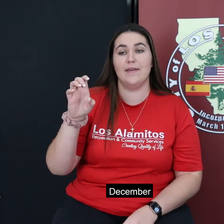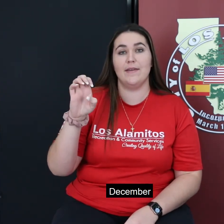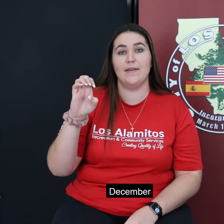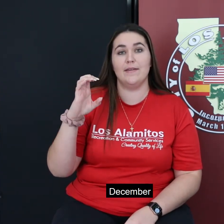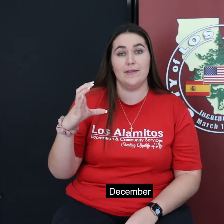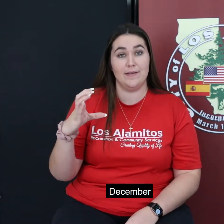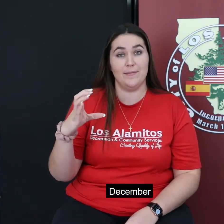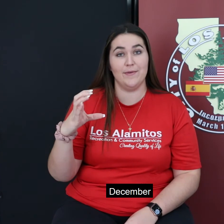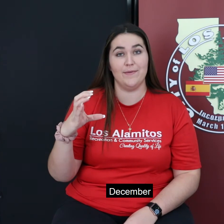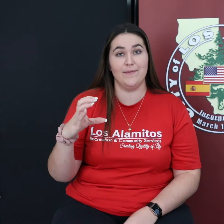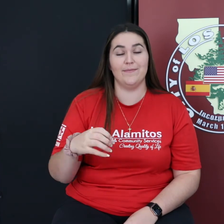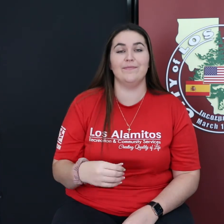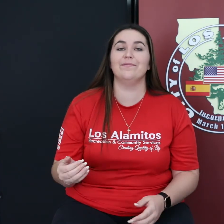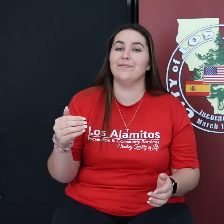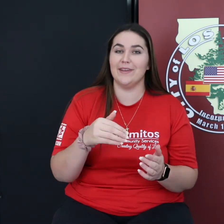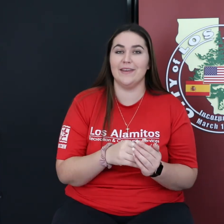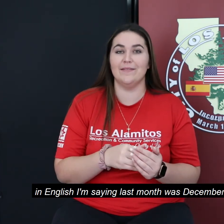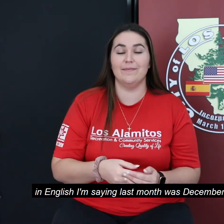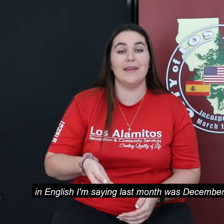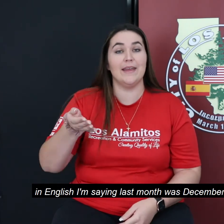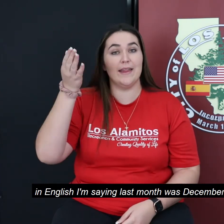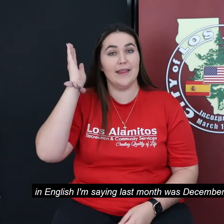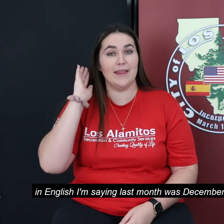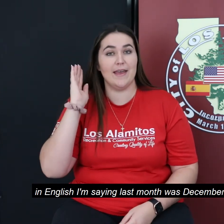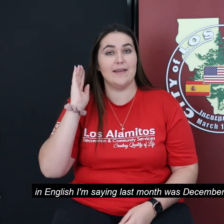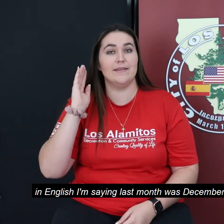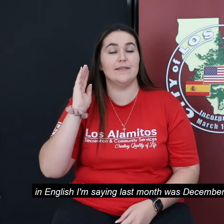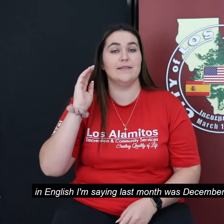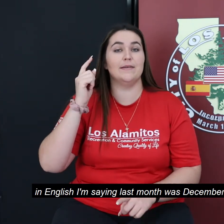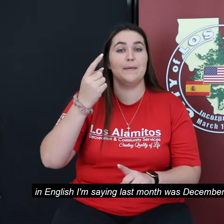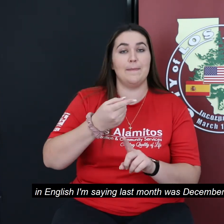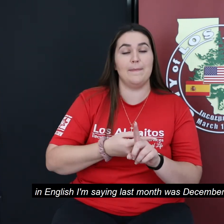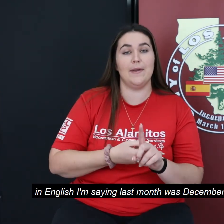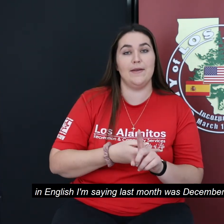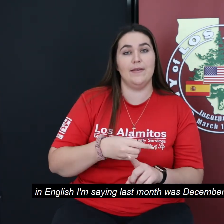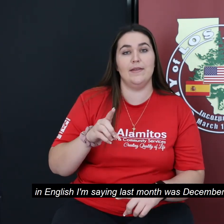December. In English, I'm saying last month was December.